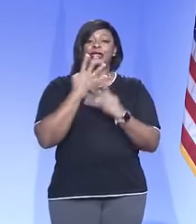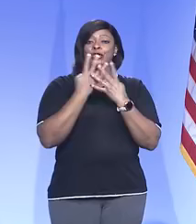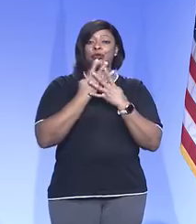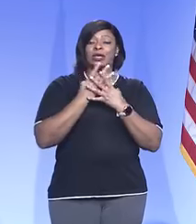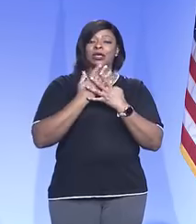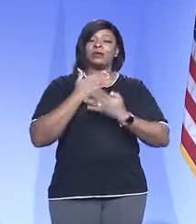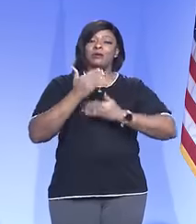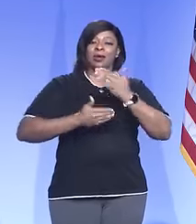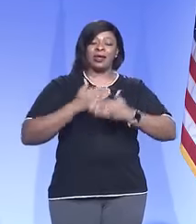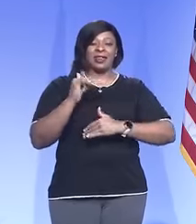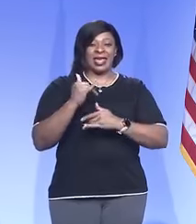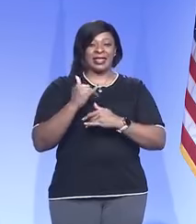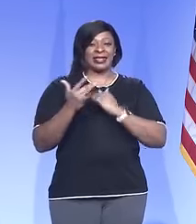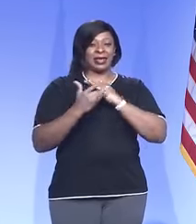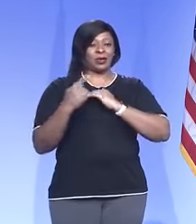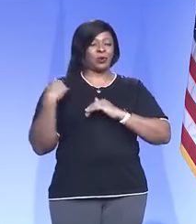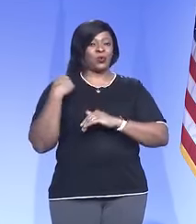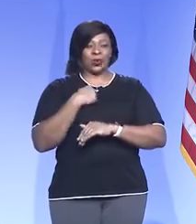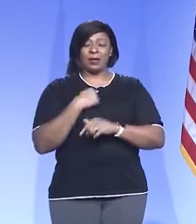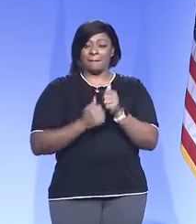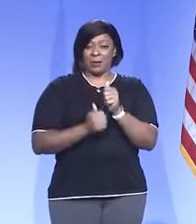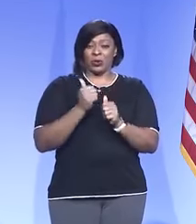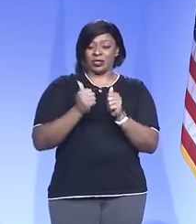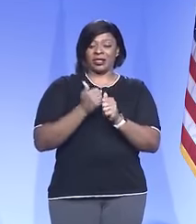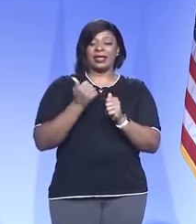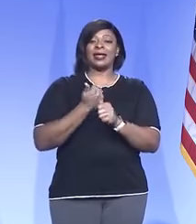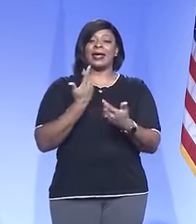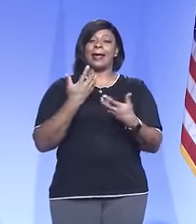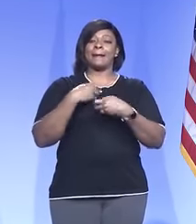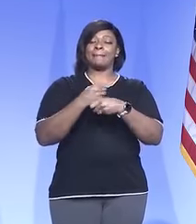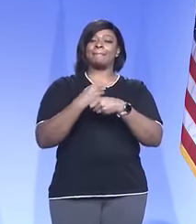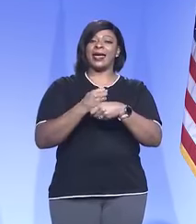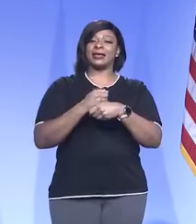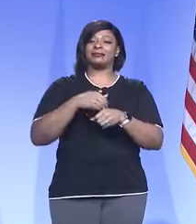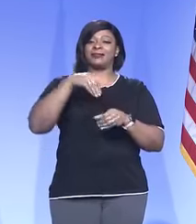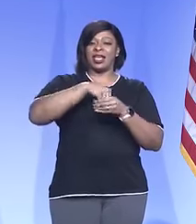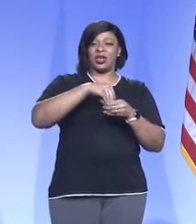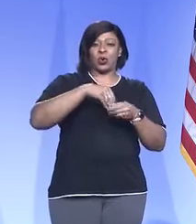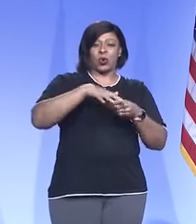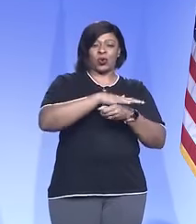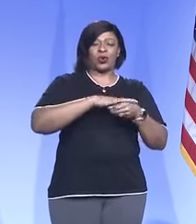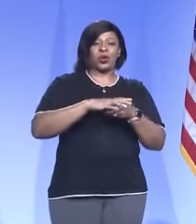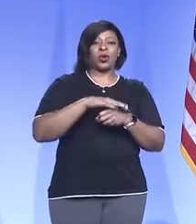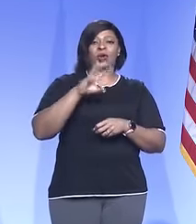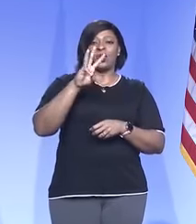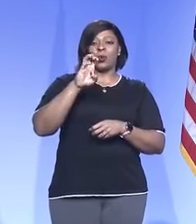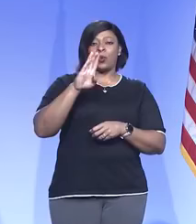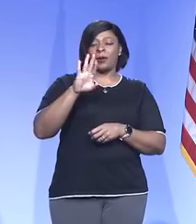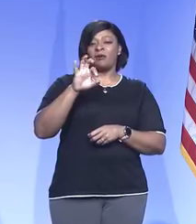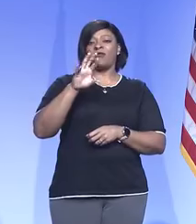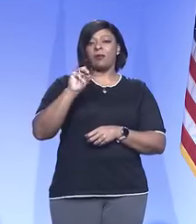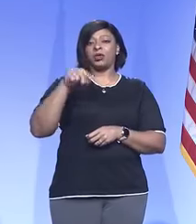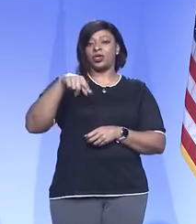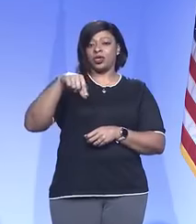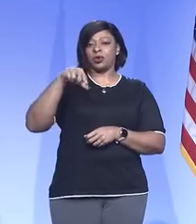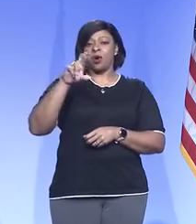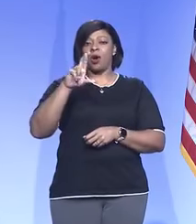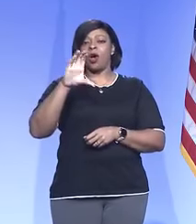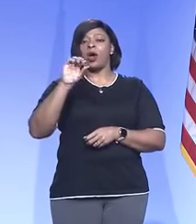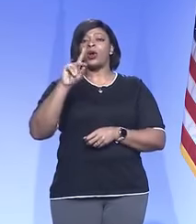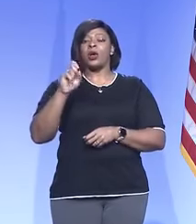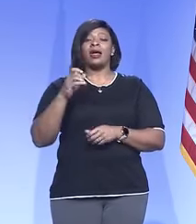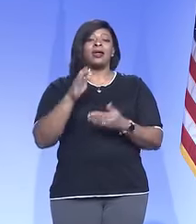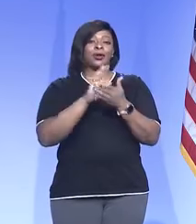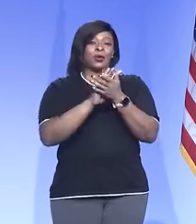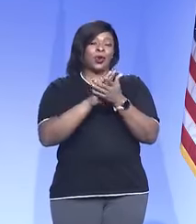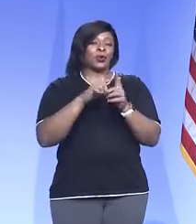is technology that we have for the most part developed internally, including the web forms and the QR codes and so forth, and so just kudos to the Shelby